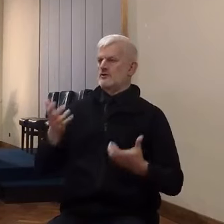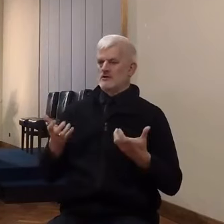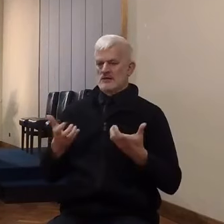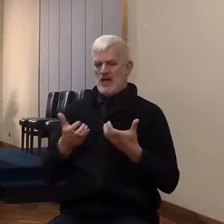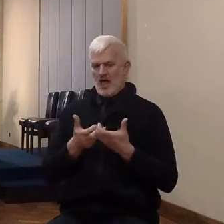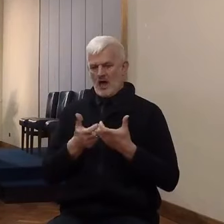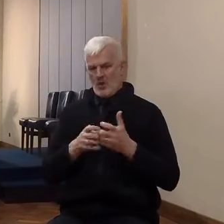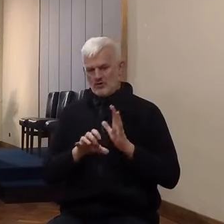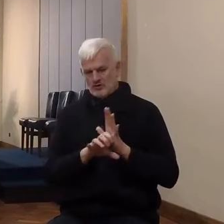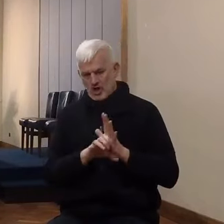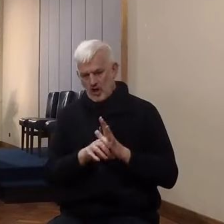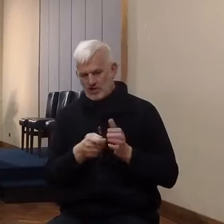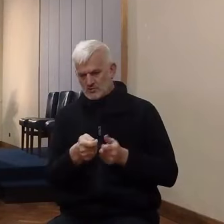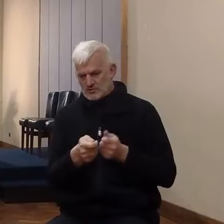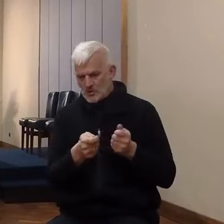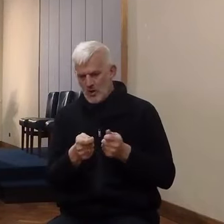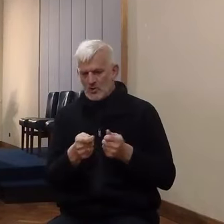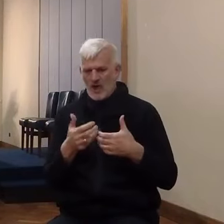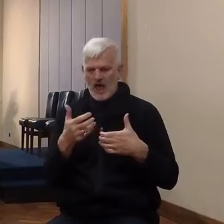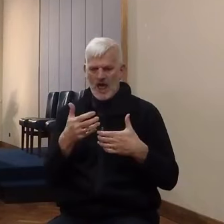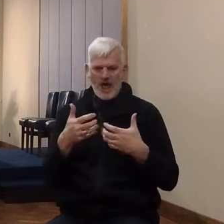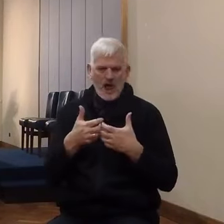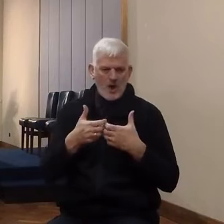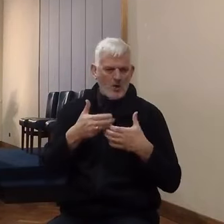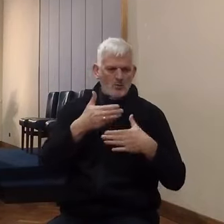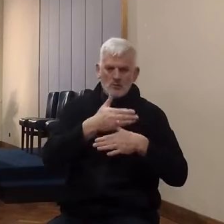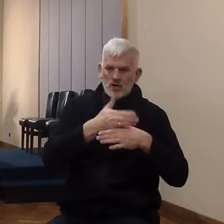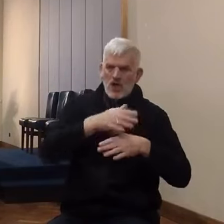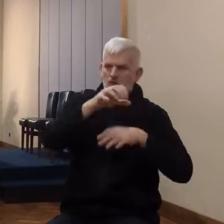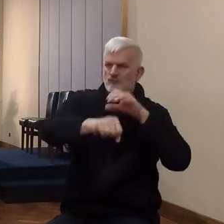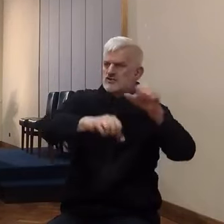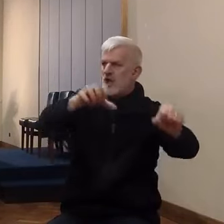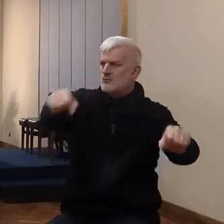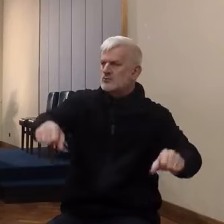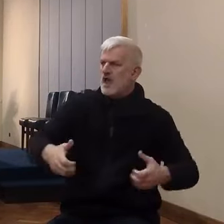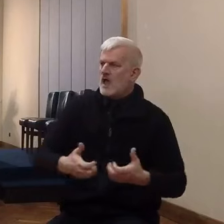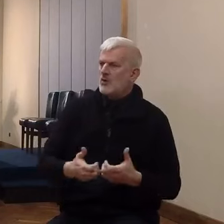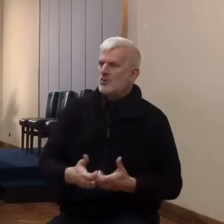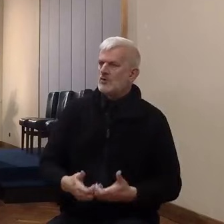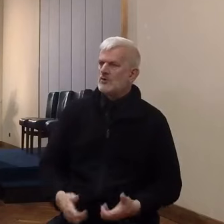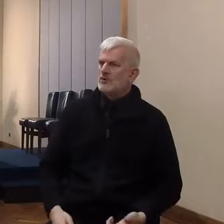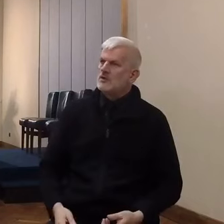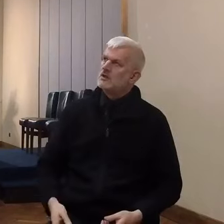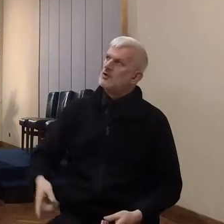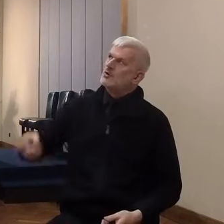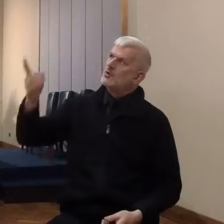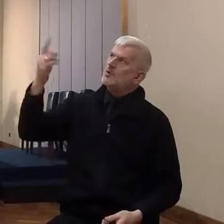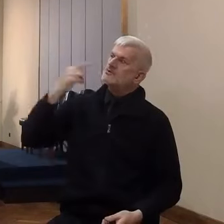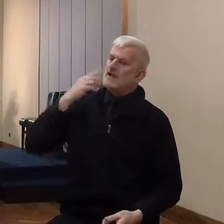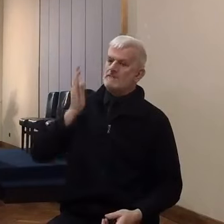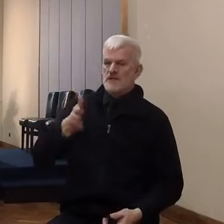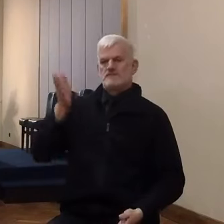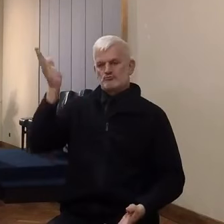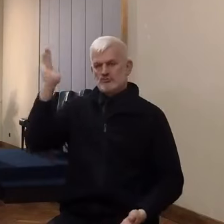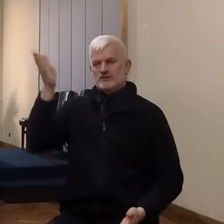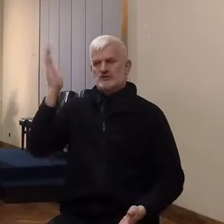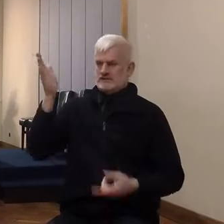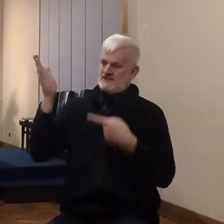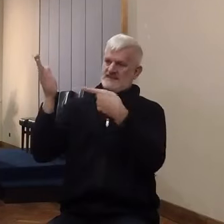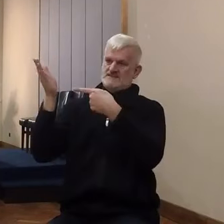methods and manner of evangelism. God says it must be by proclamation. It must be by preaching. It